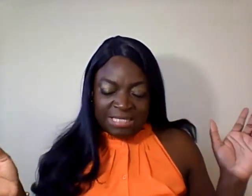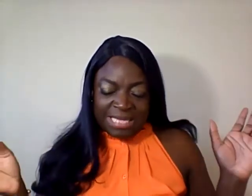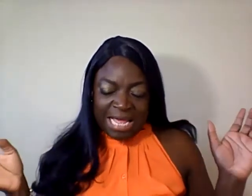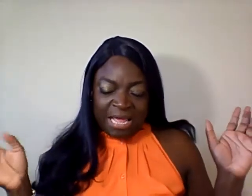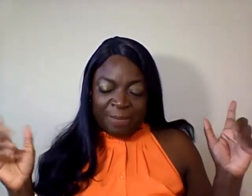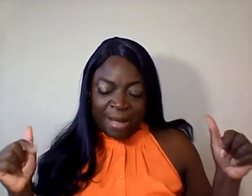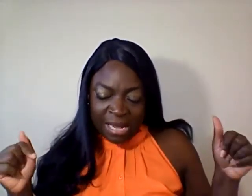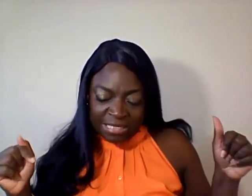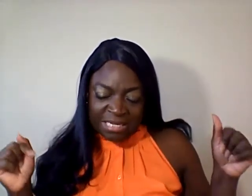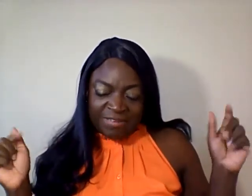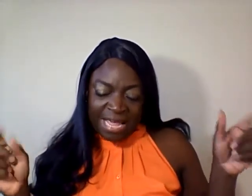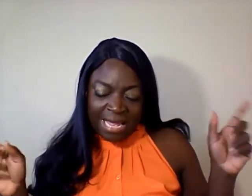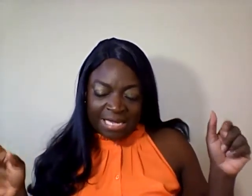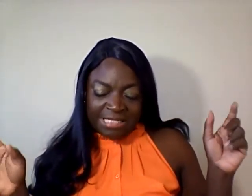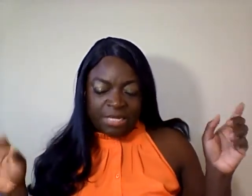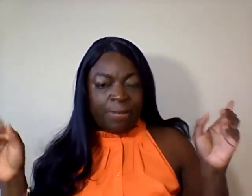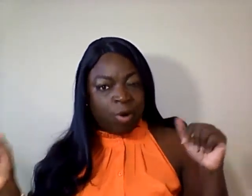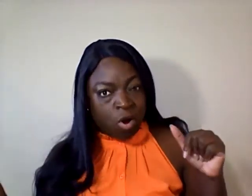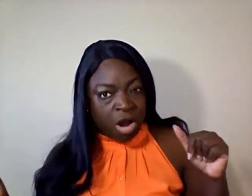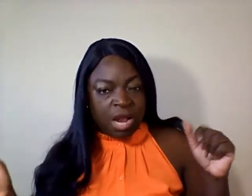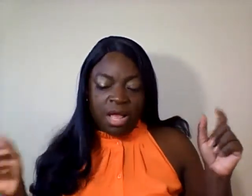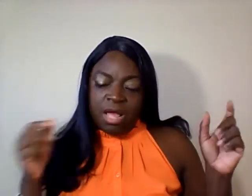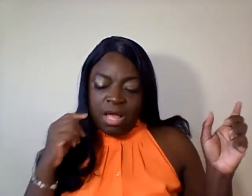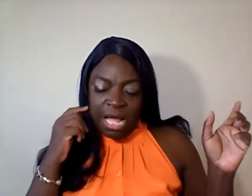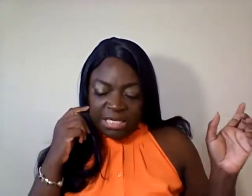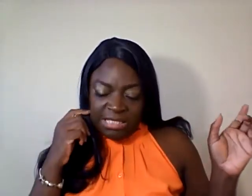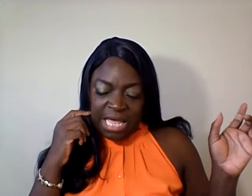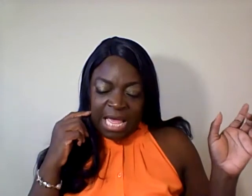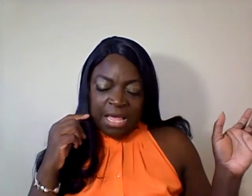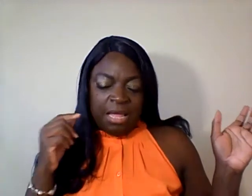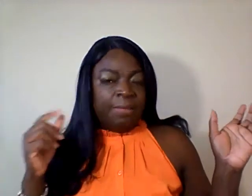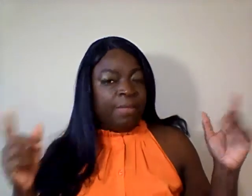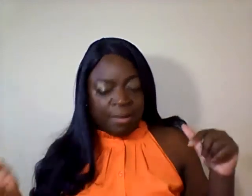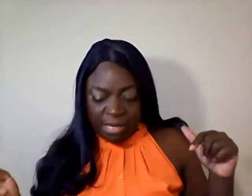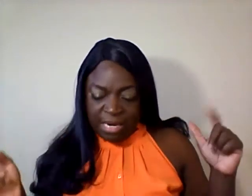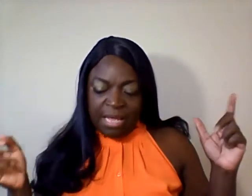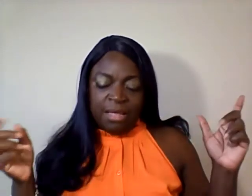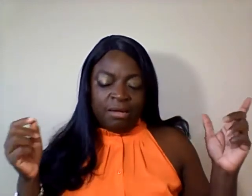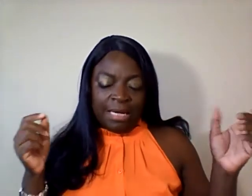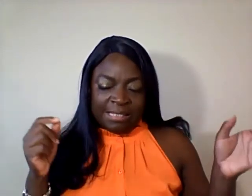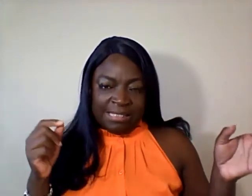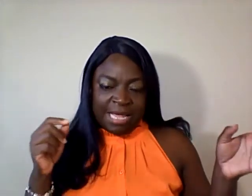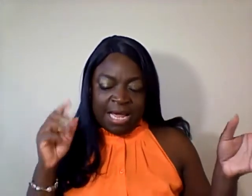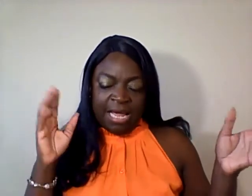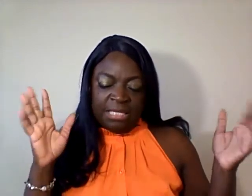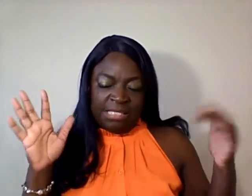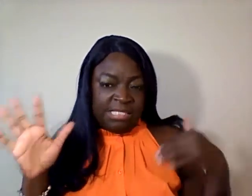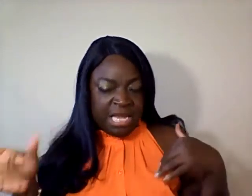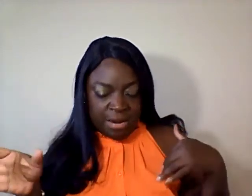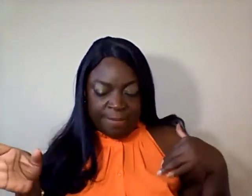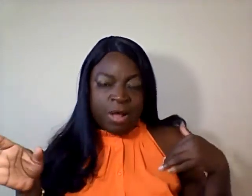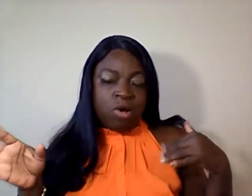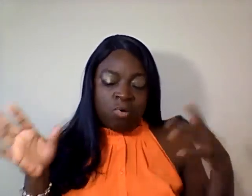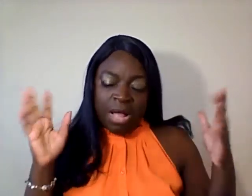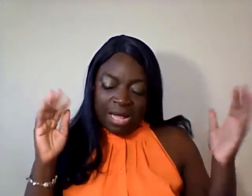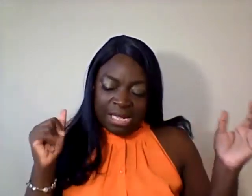tag positive ASMR. I tag Mama Del. I tag Sin and Mo. I